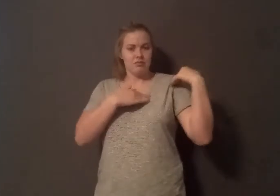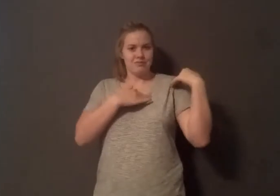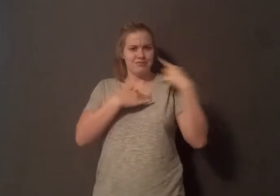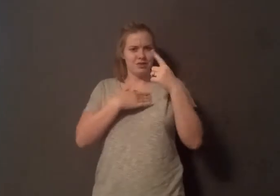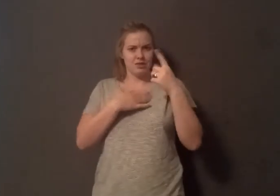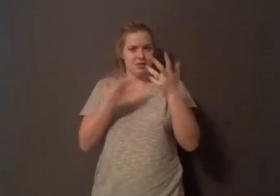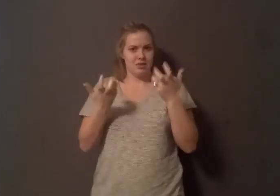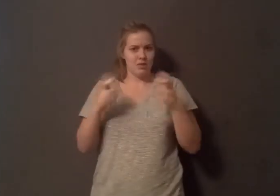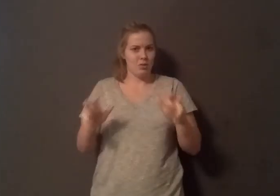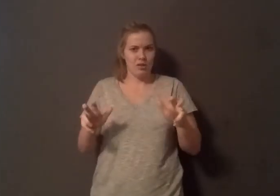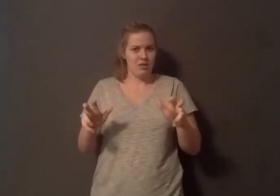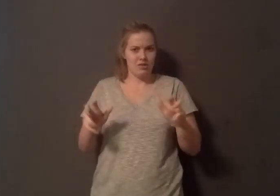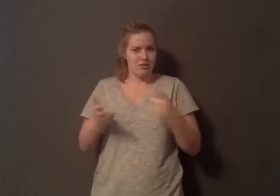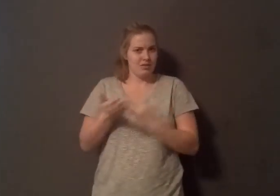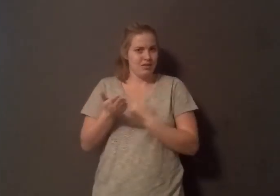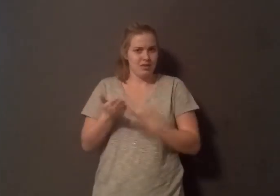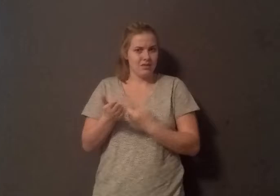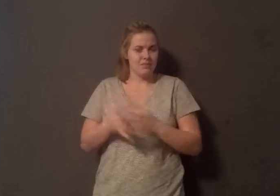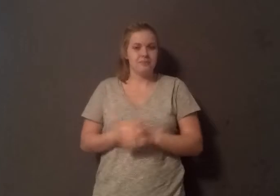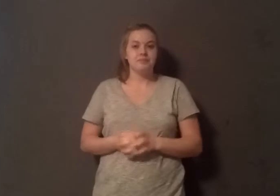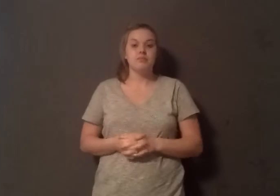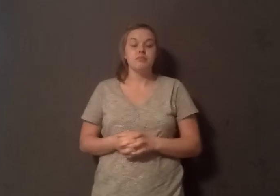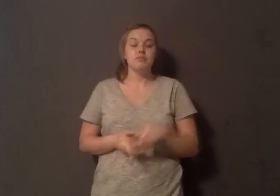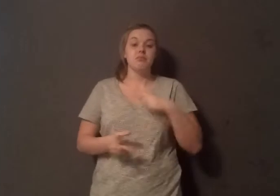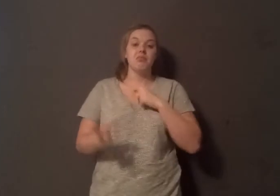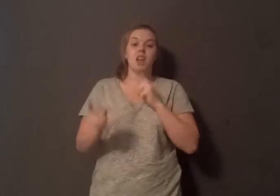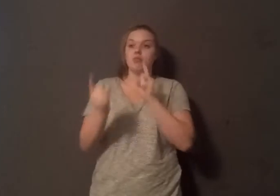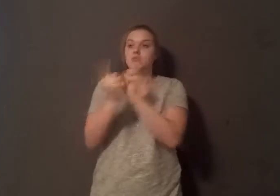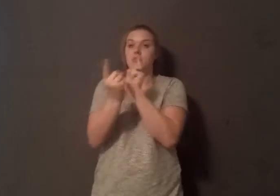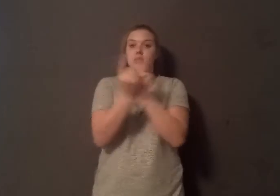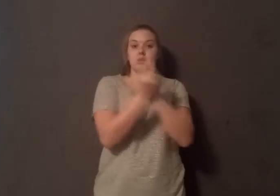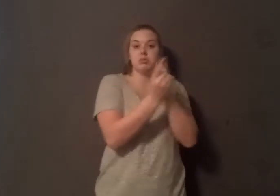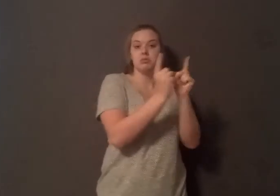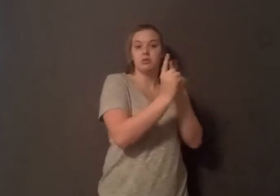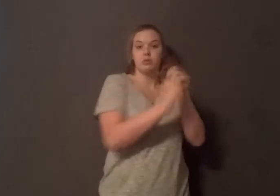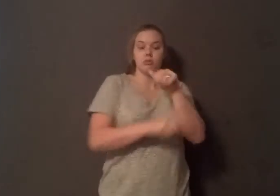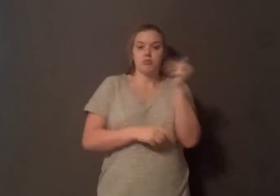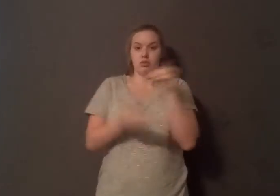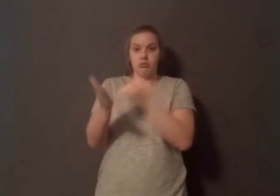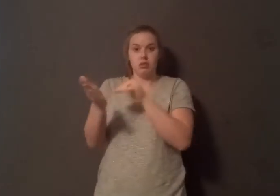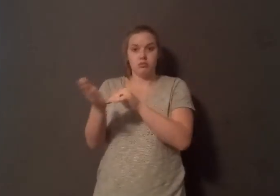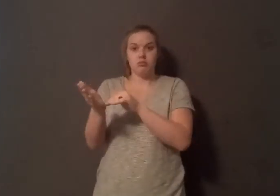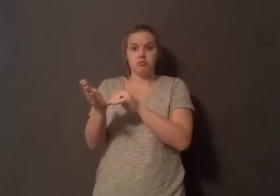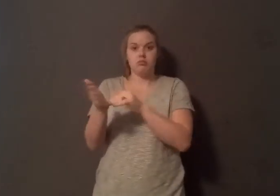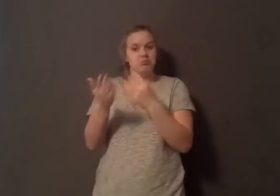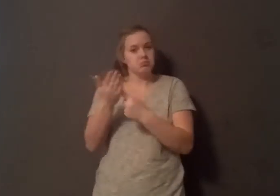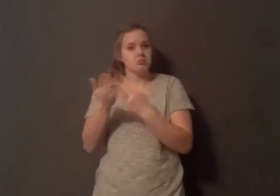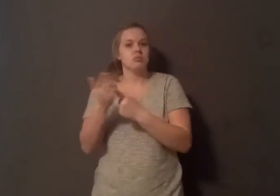a growing movement of doctors who are willing to talk about the link between the standard American diet and disease, and it goes beyond just cancer. I took my old trusty